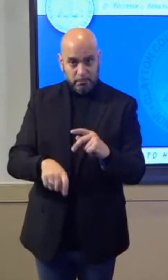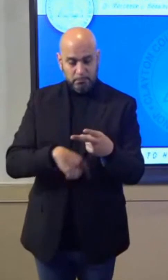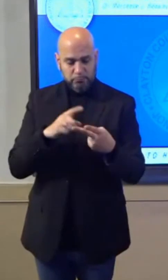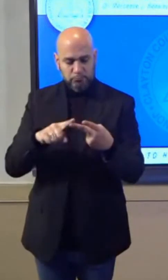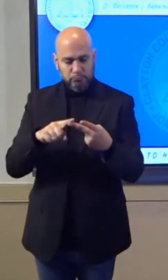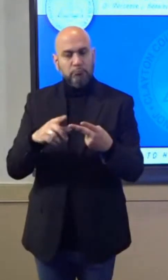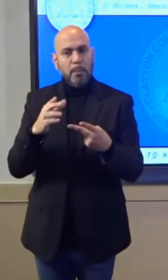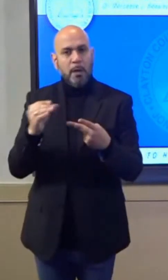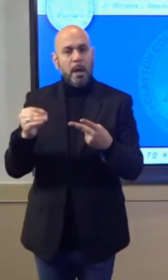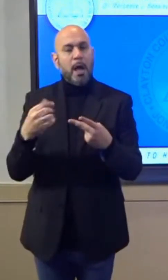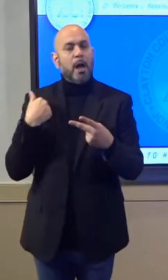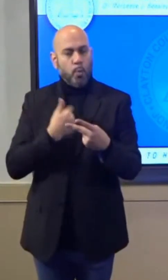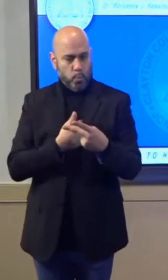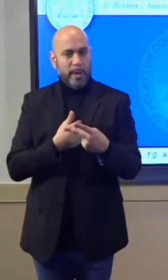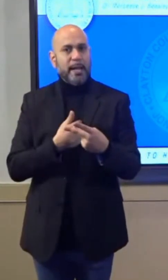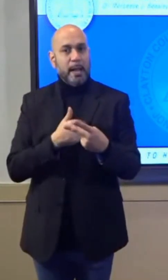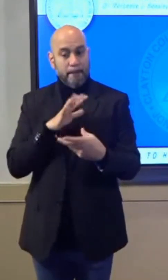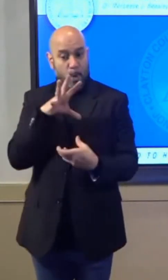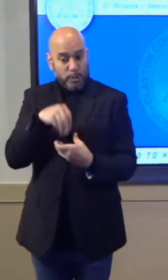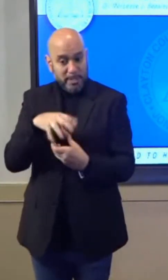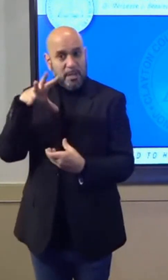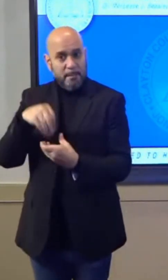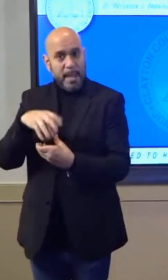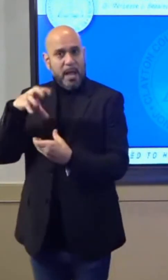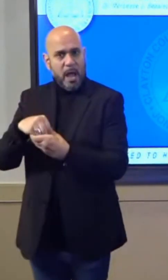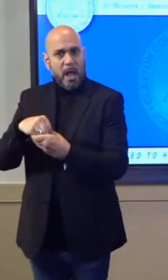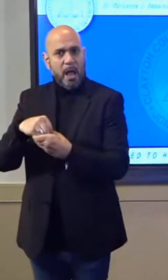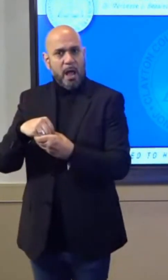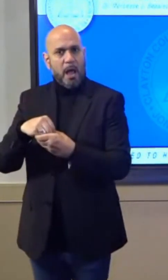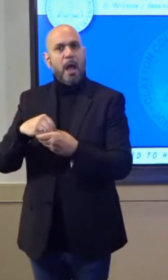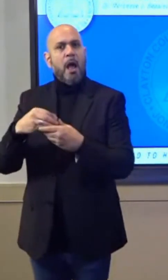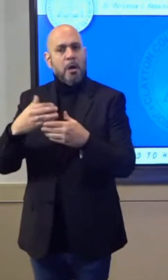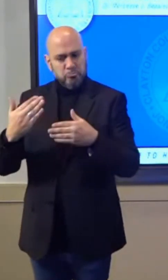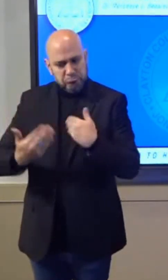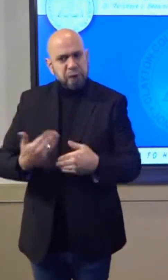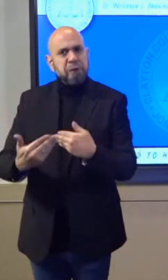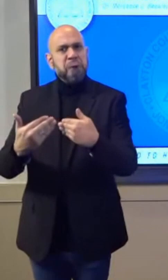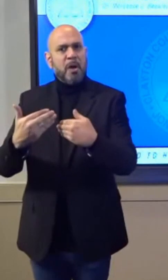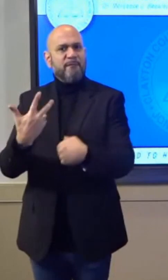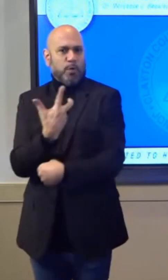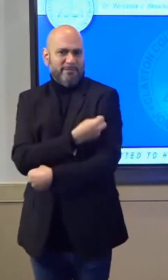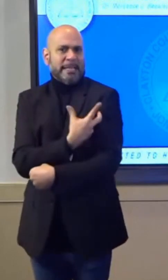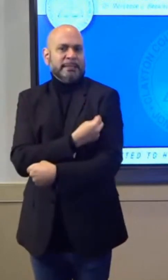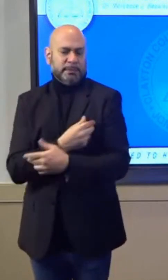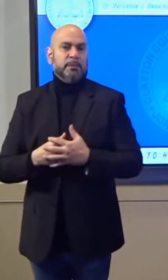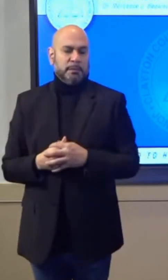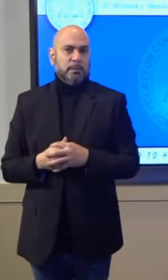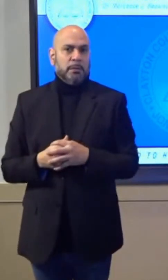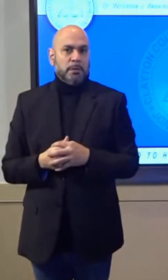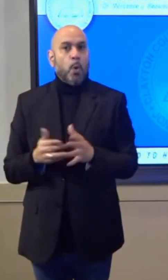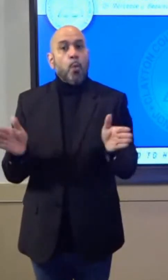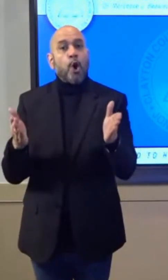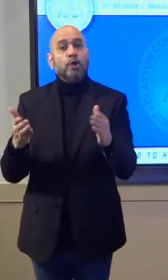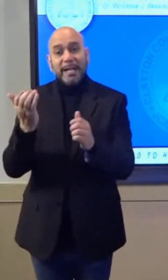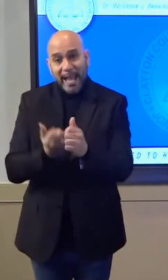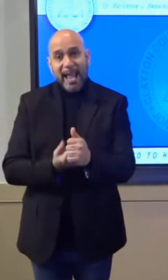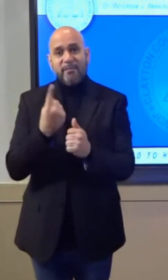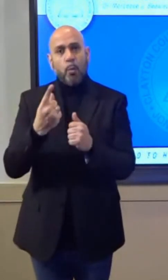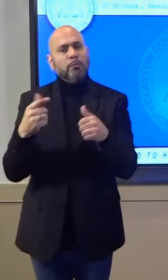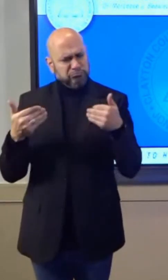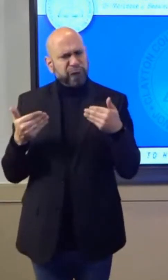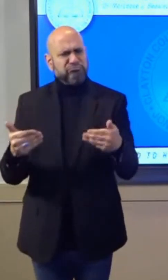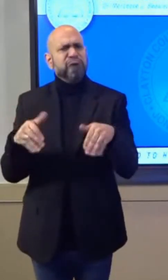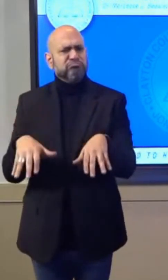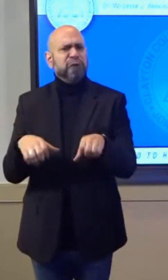that we participate in the administration of the vaccine. We're encouraging everyone to